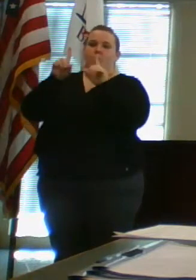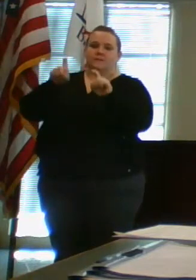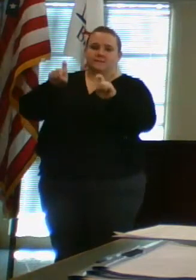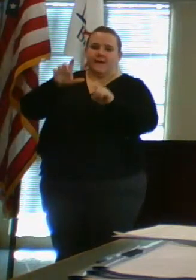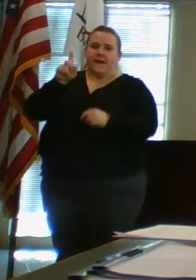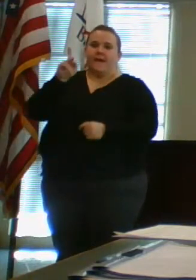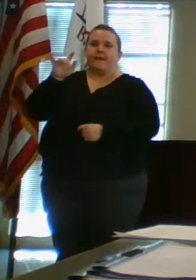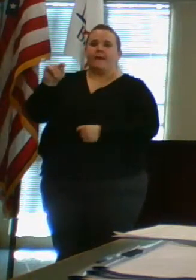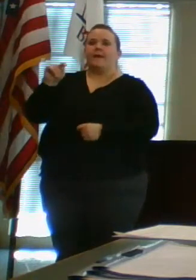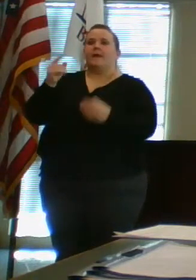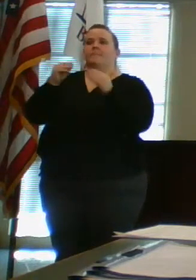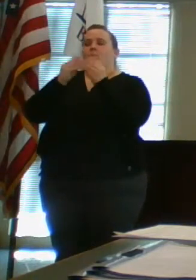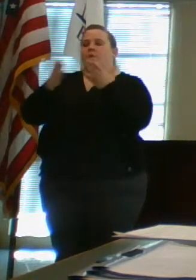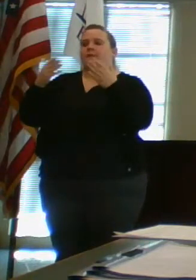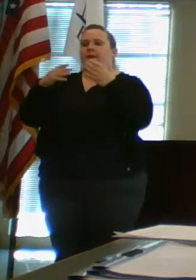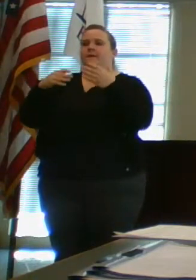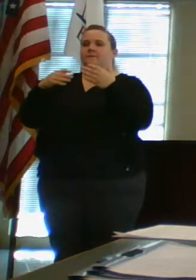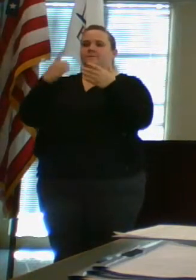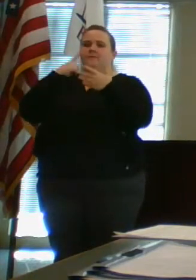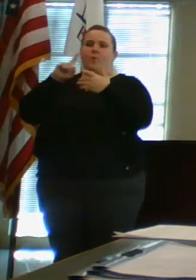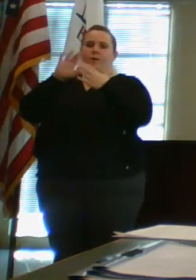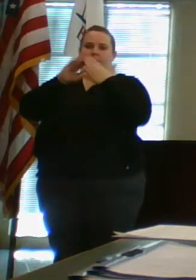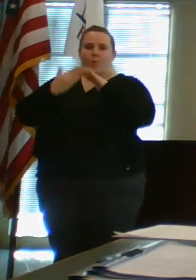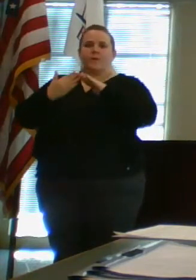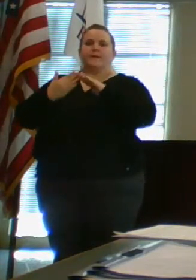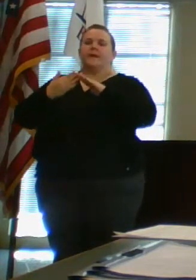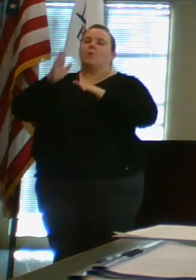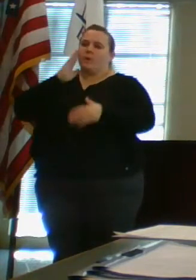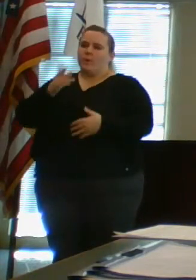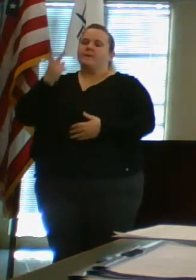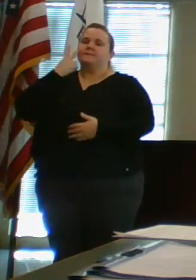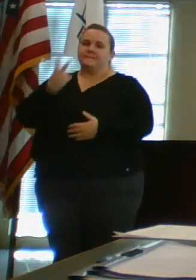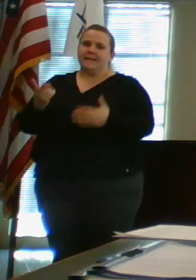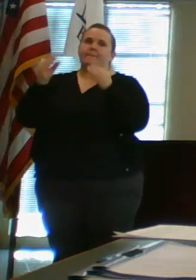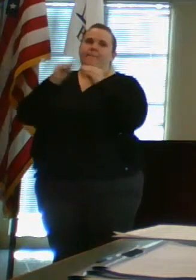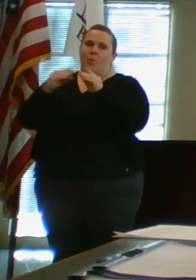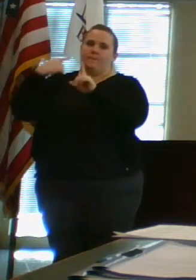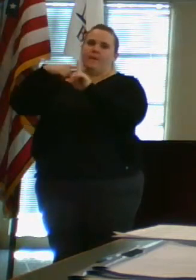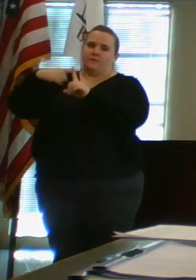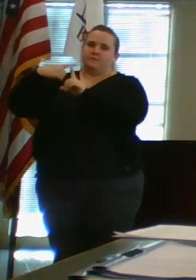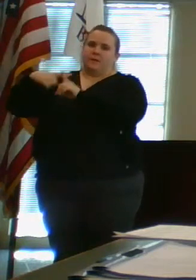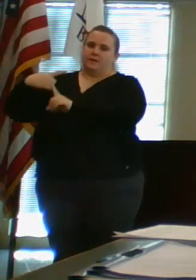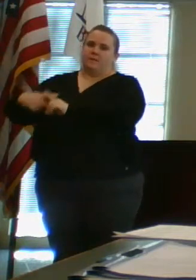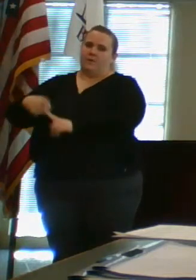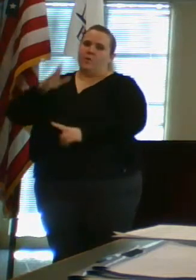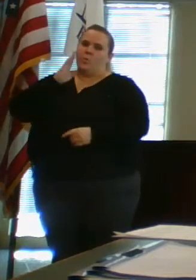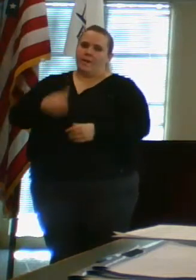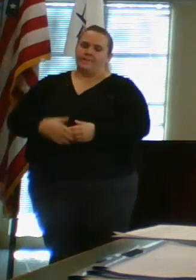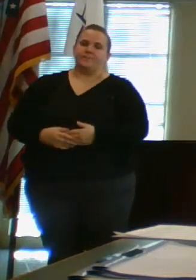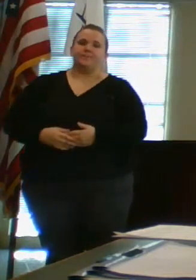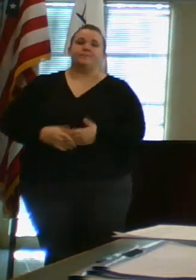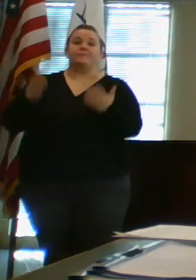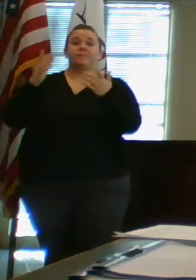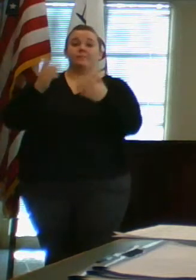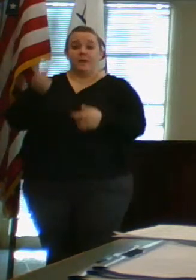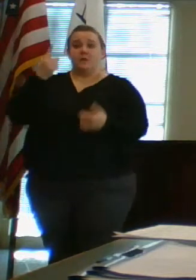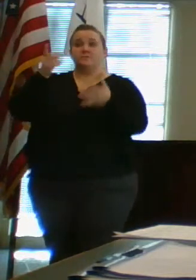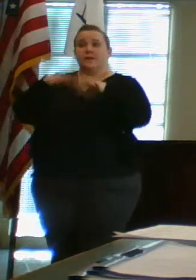test kits and things going on in the community, we're going to see more cases. But it's important that our